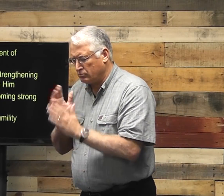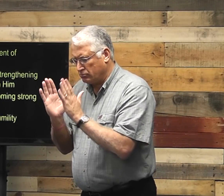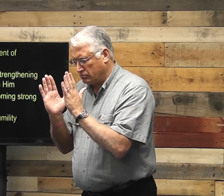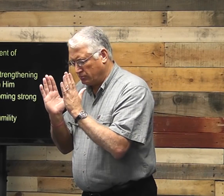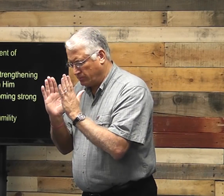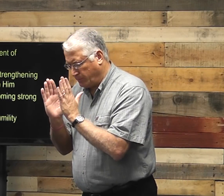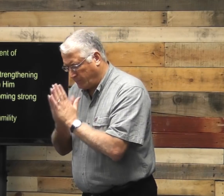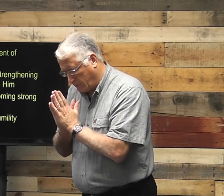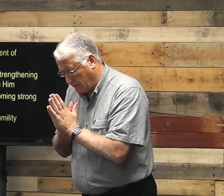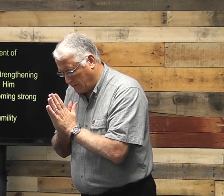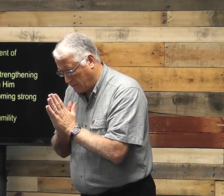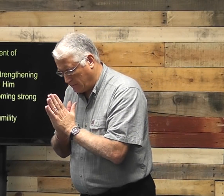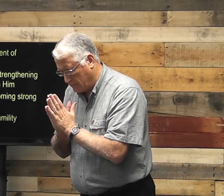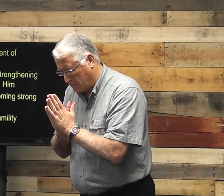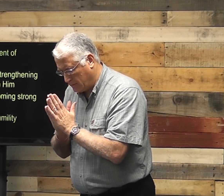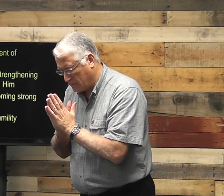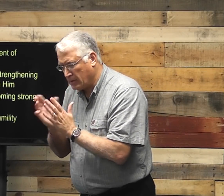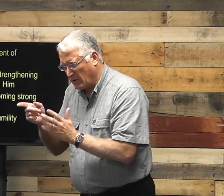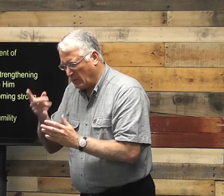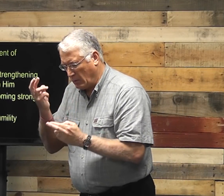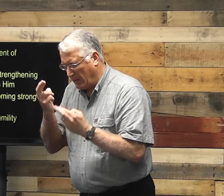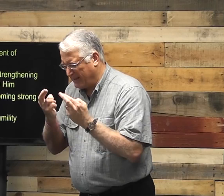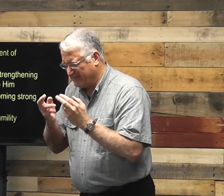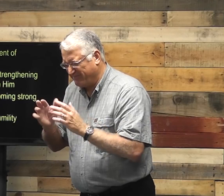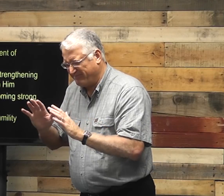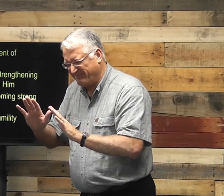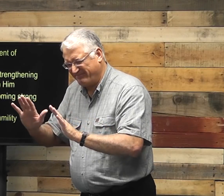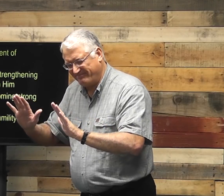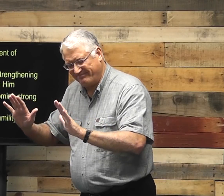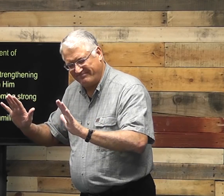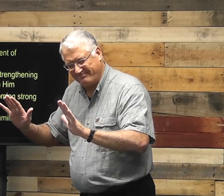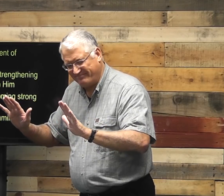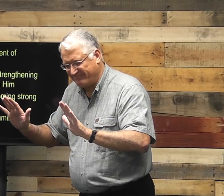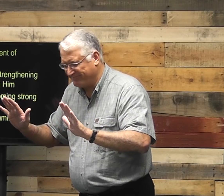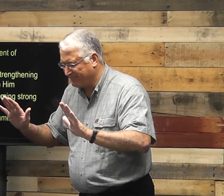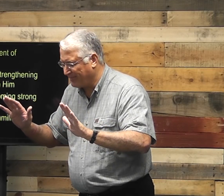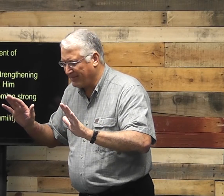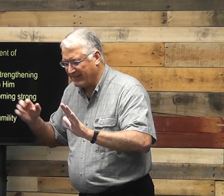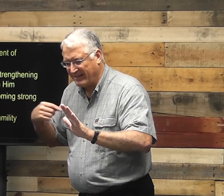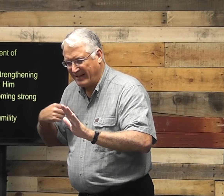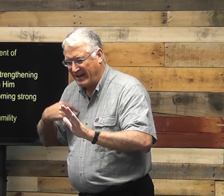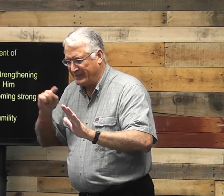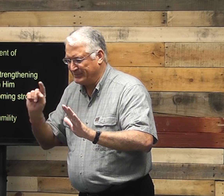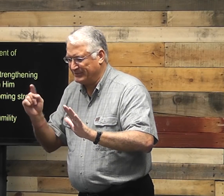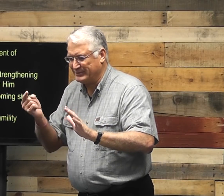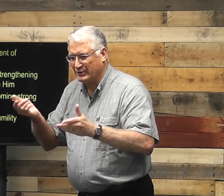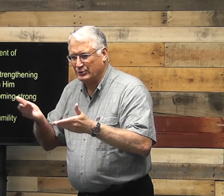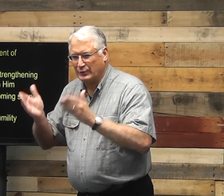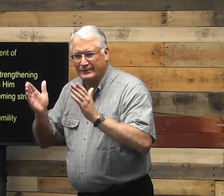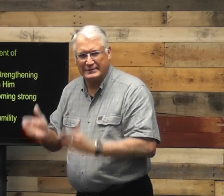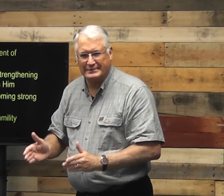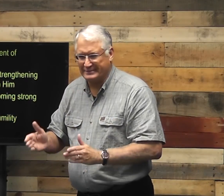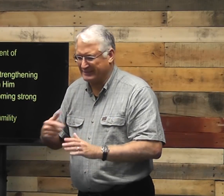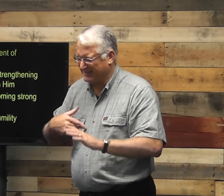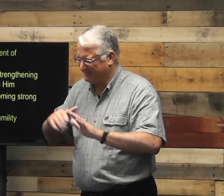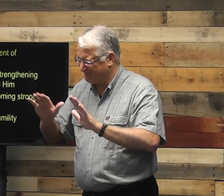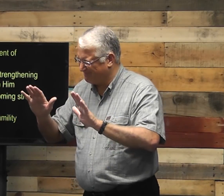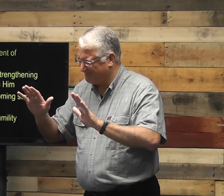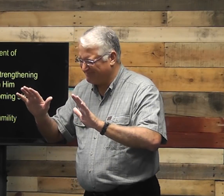really serious, then you'll realize, I'm only a servant.